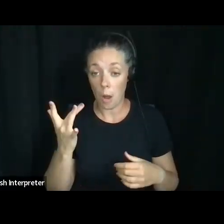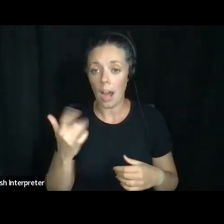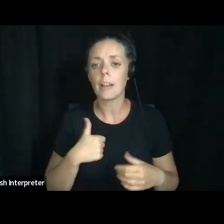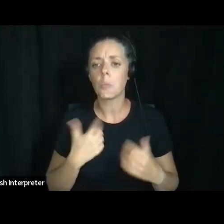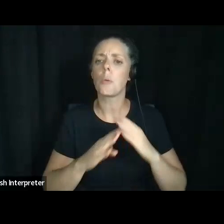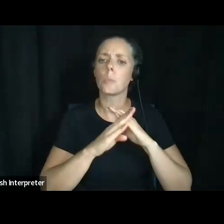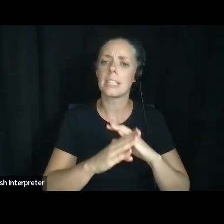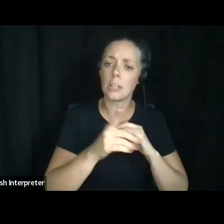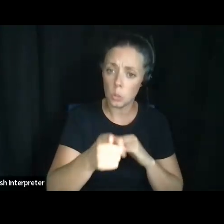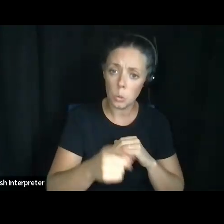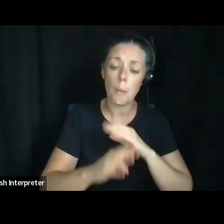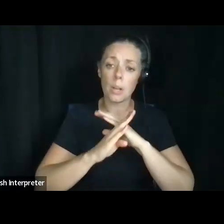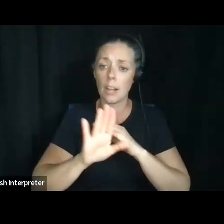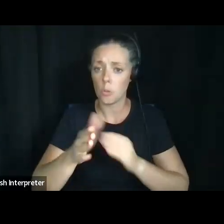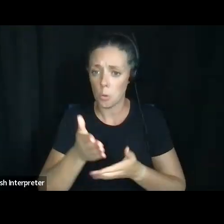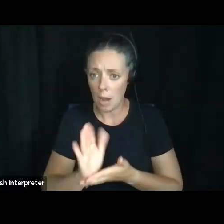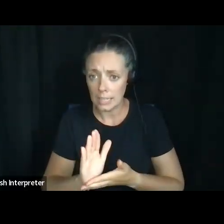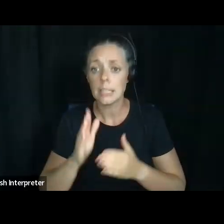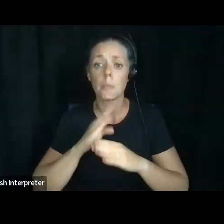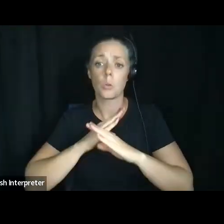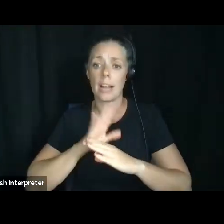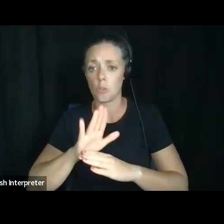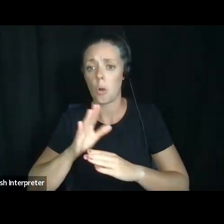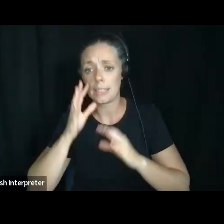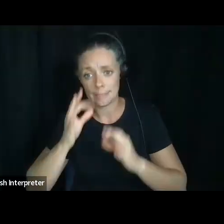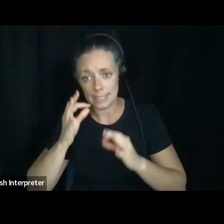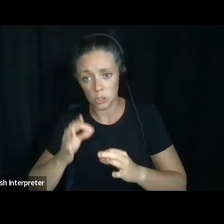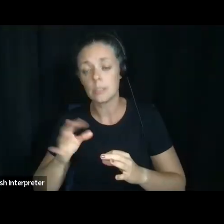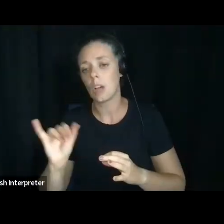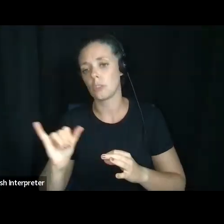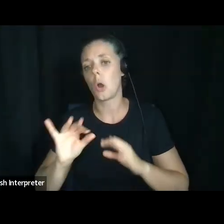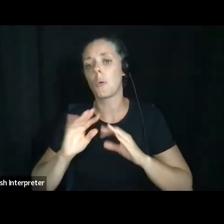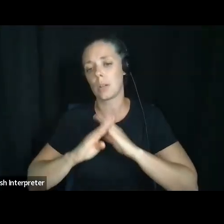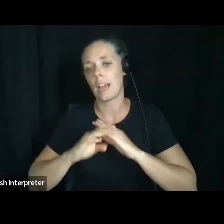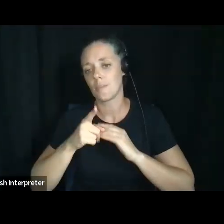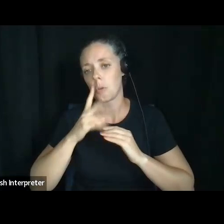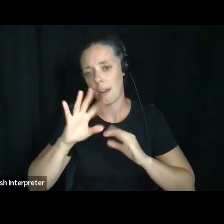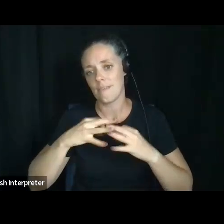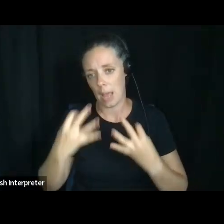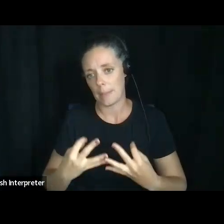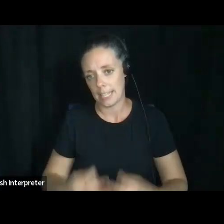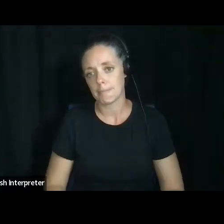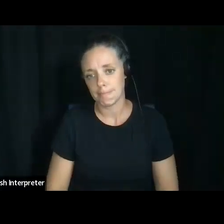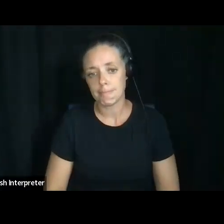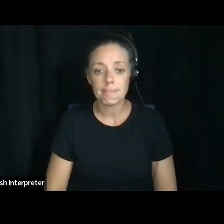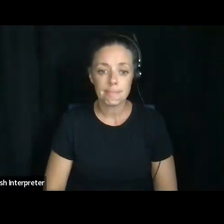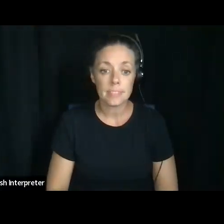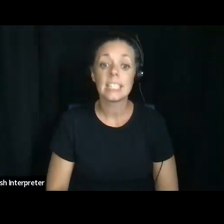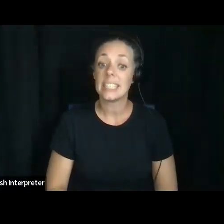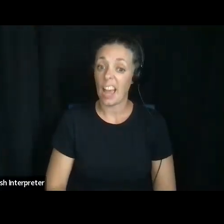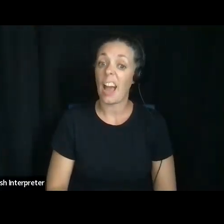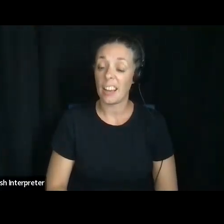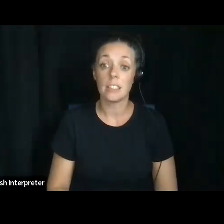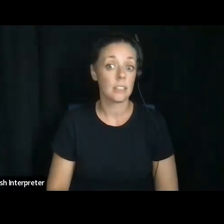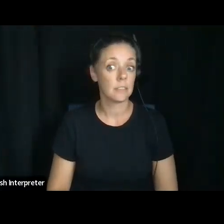and your rights and your decisions, but it's also a protection for your family. Yeah. Taking this to court,